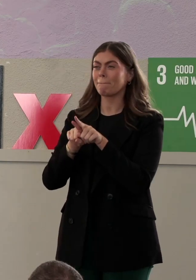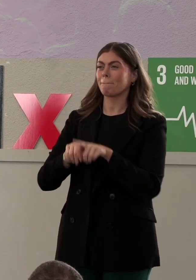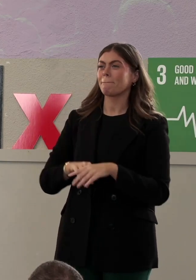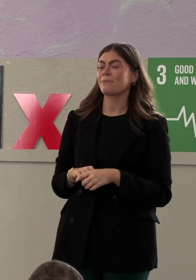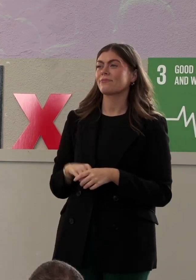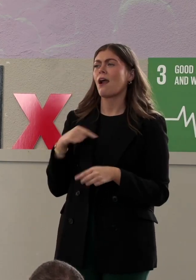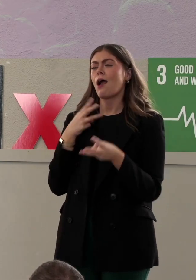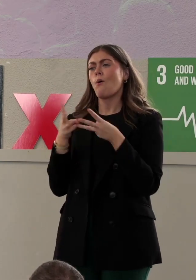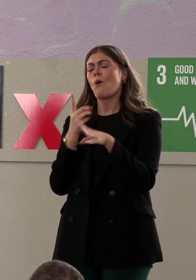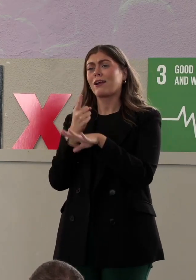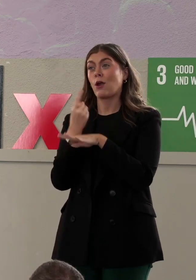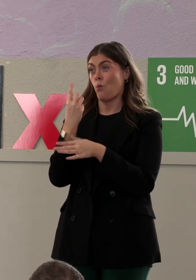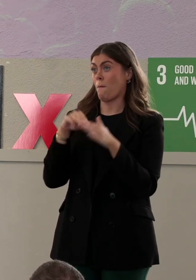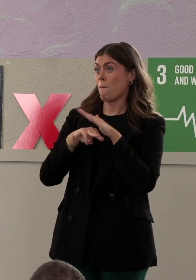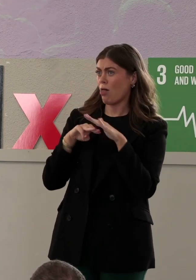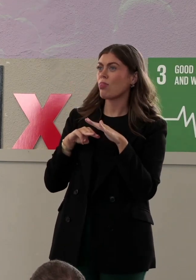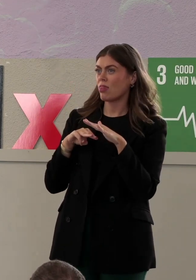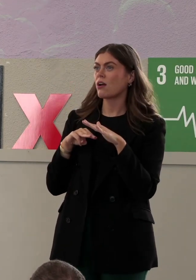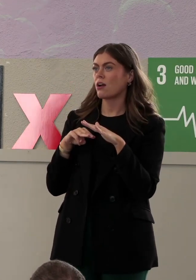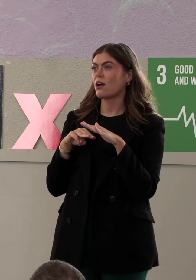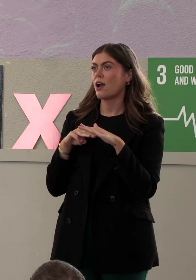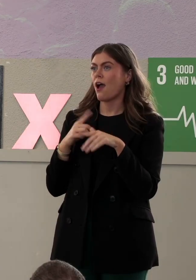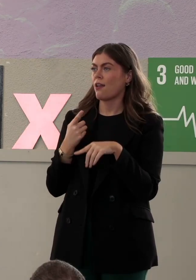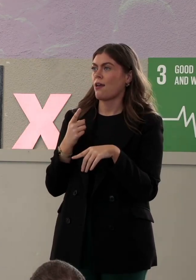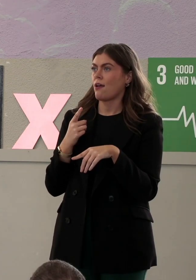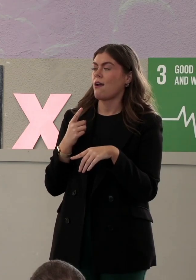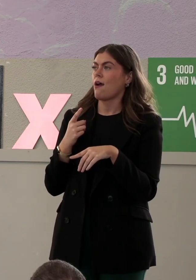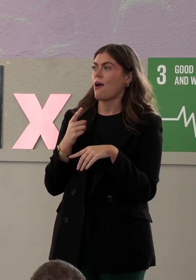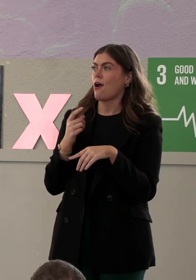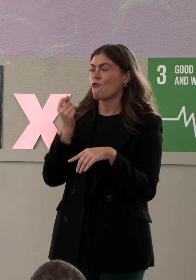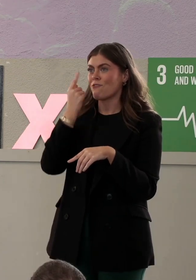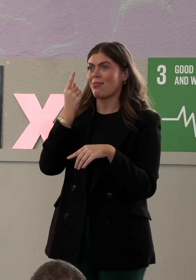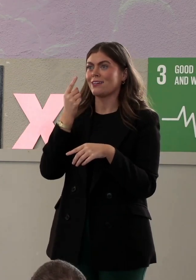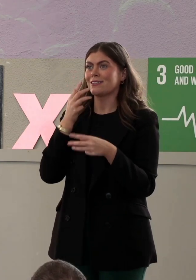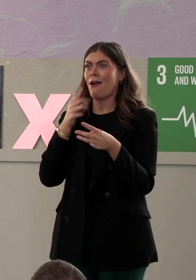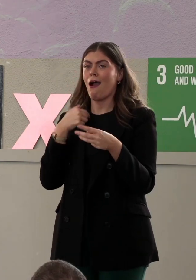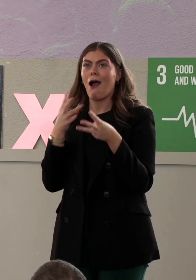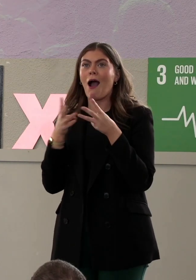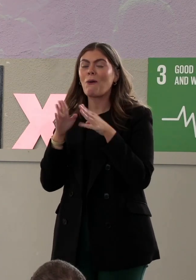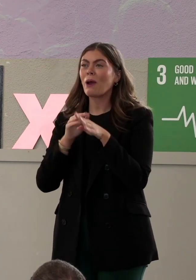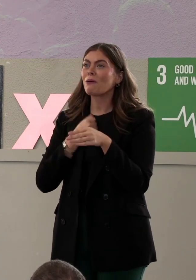I was working there one month and discovered I was working with my beautiful girlfriend.